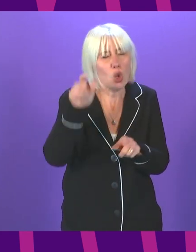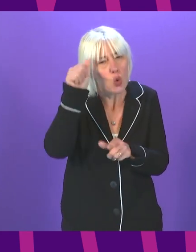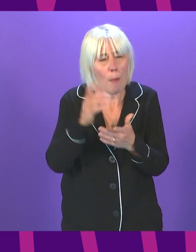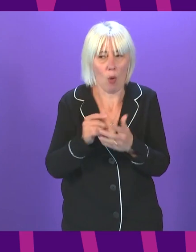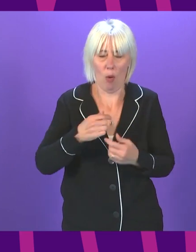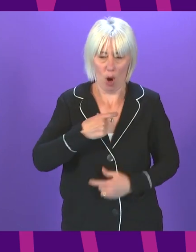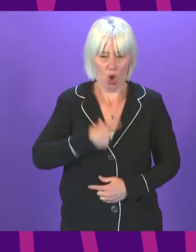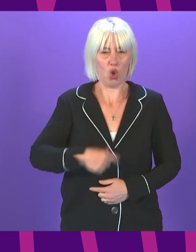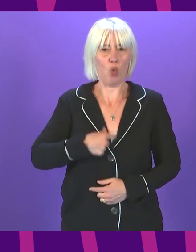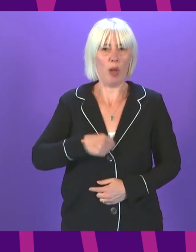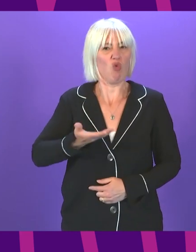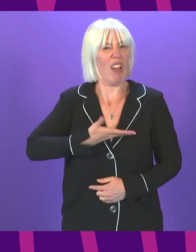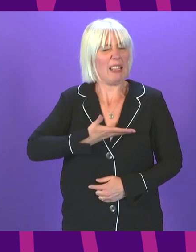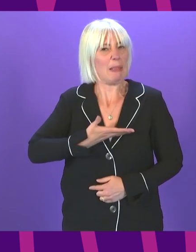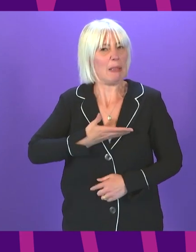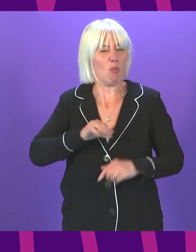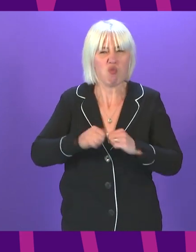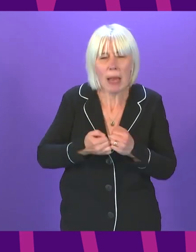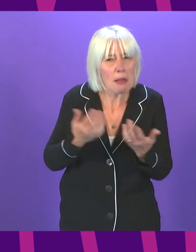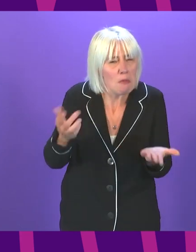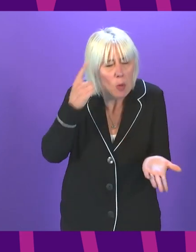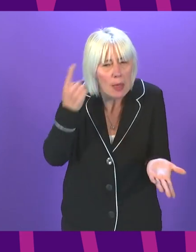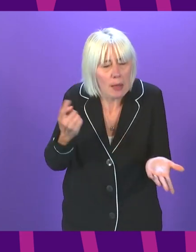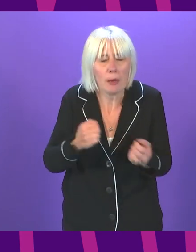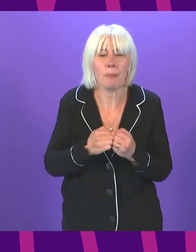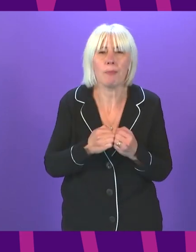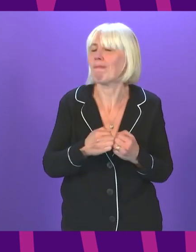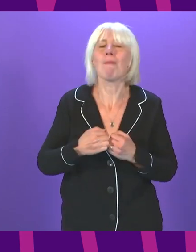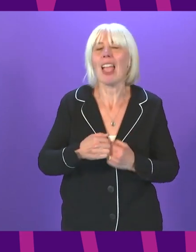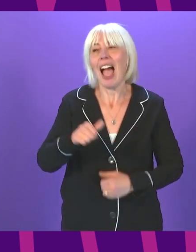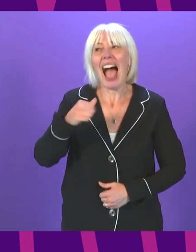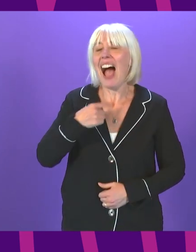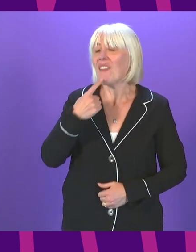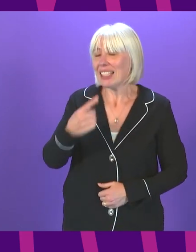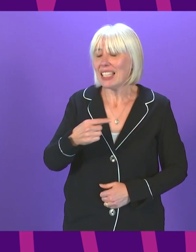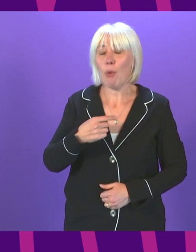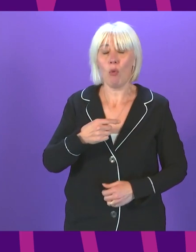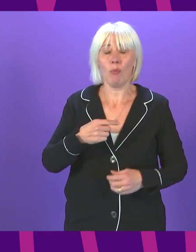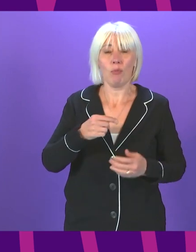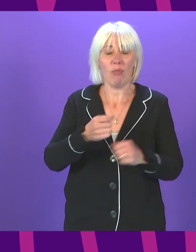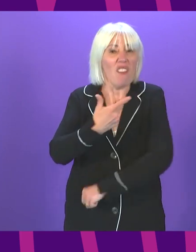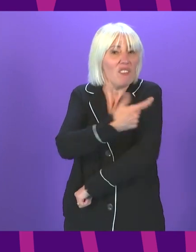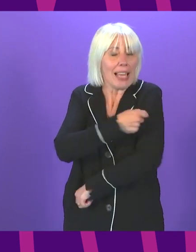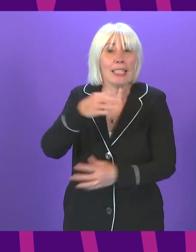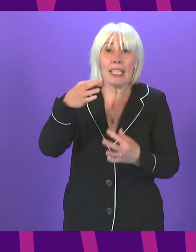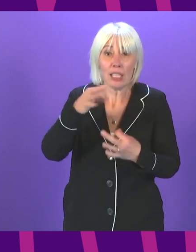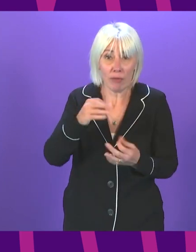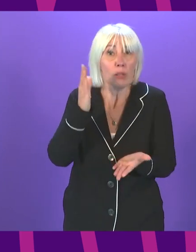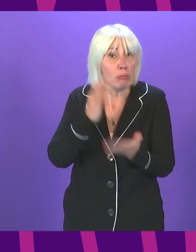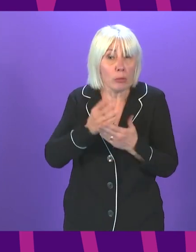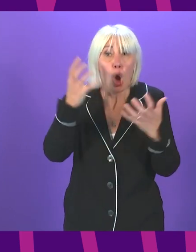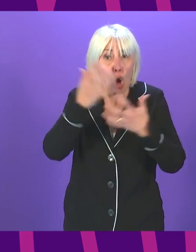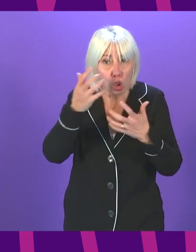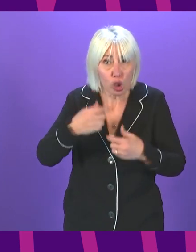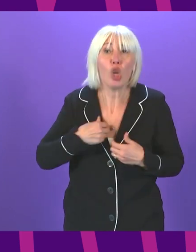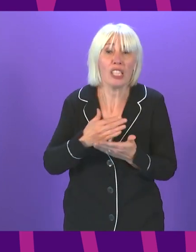First Minister. I think anybody who's heard me talk about vaccine certification will know that I do understand the concerns. I share some of the concerns. This